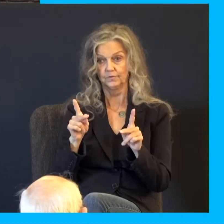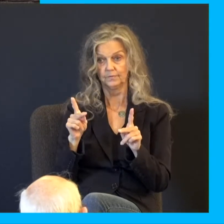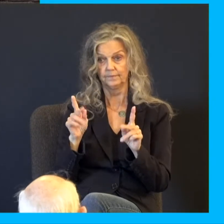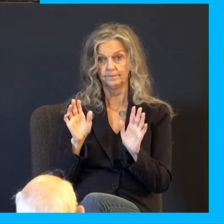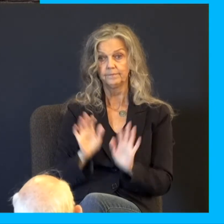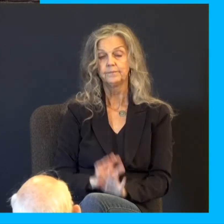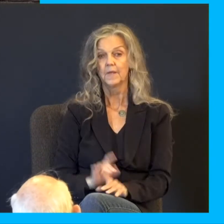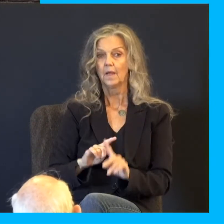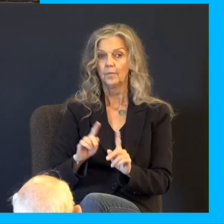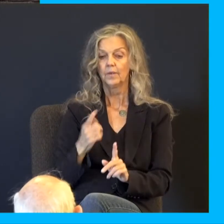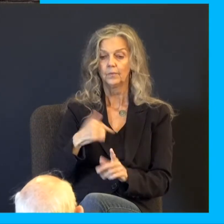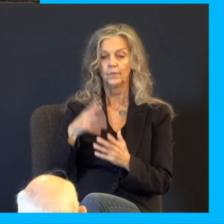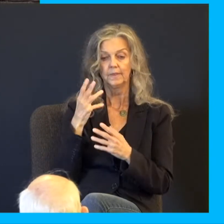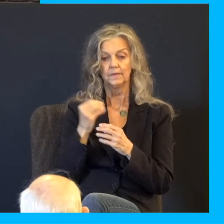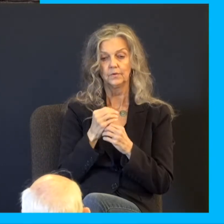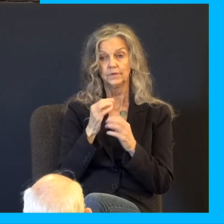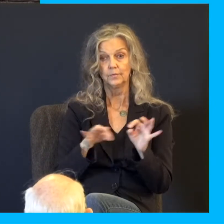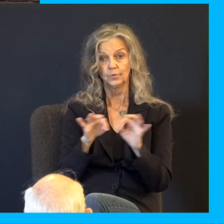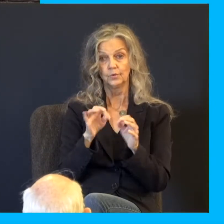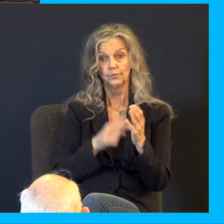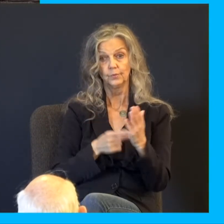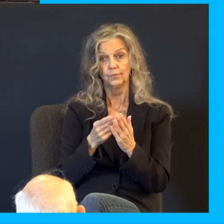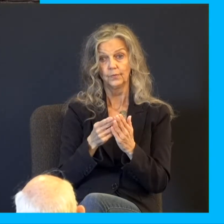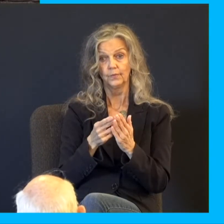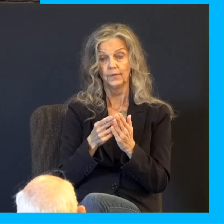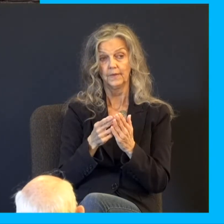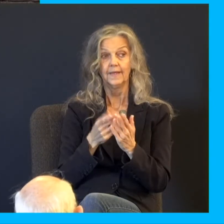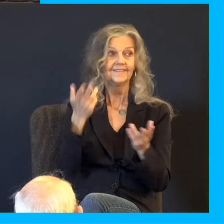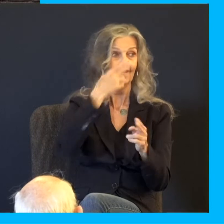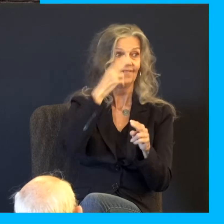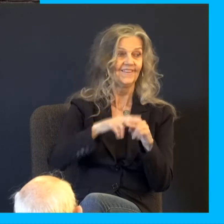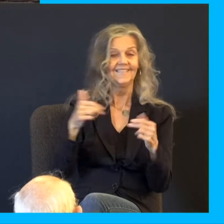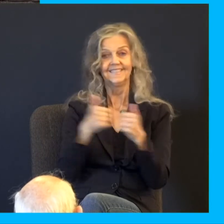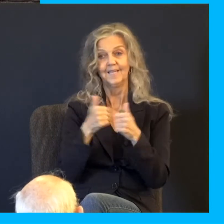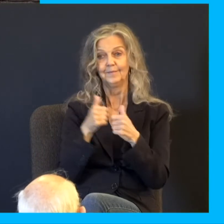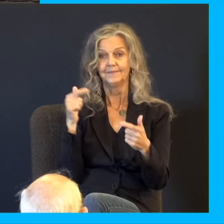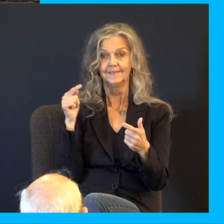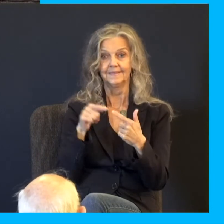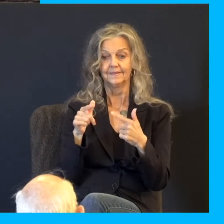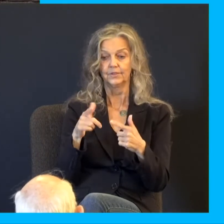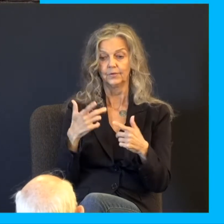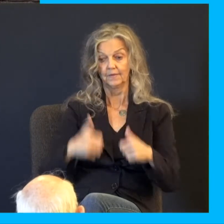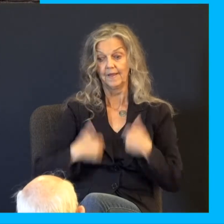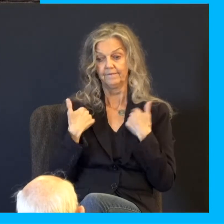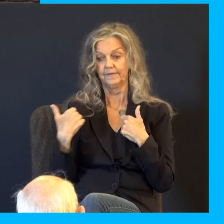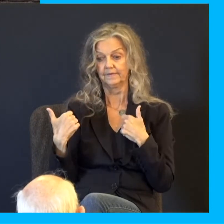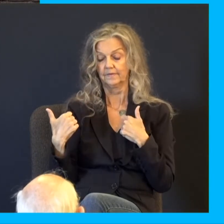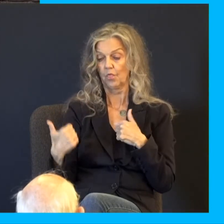But we learn an important truth. It's all fun and games until your very existence is threatened. When your very existence is threatened,